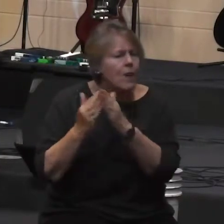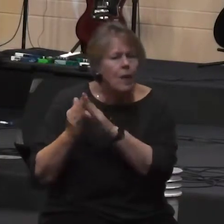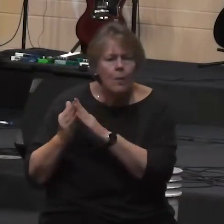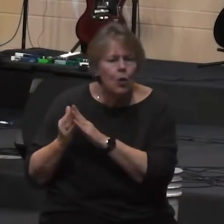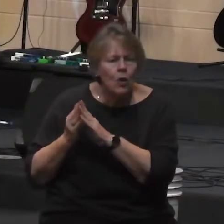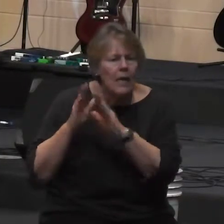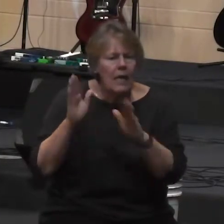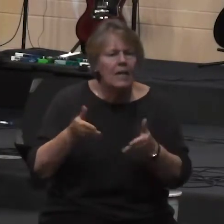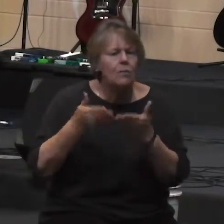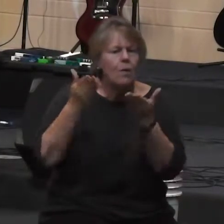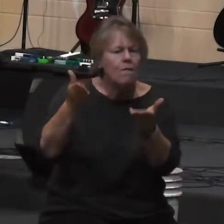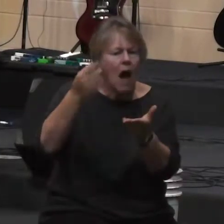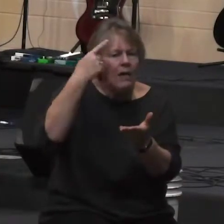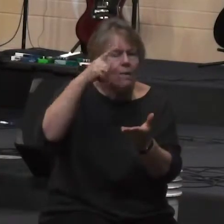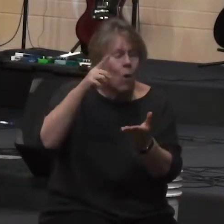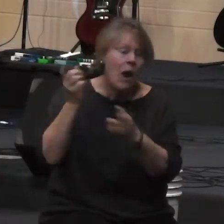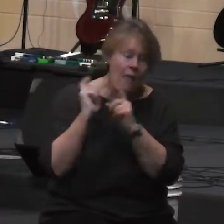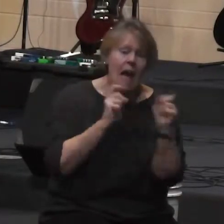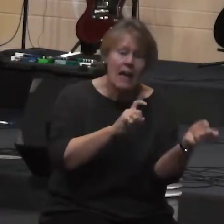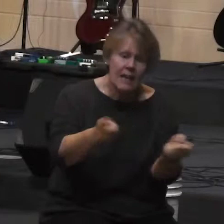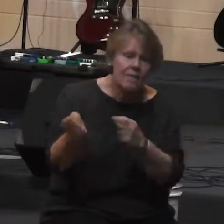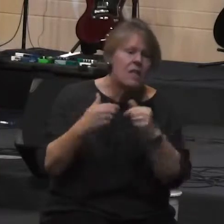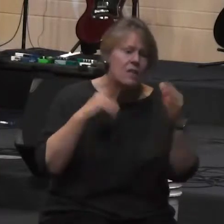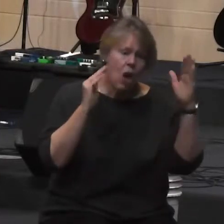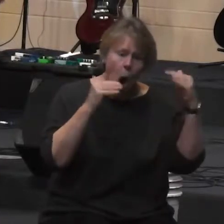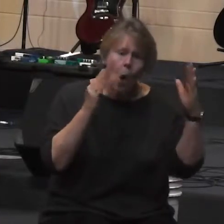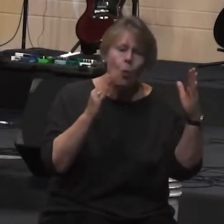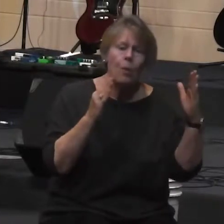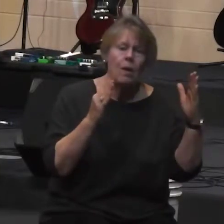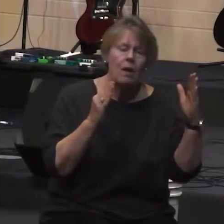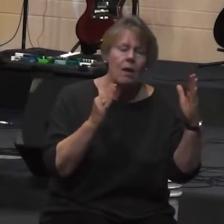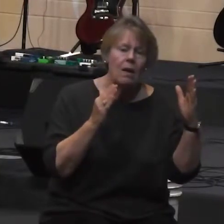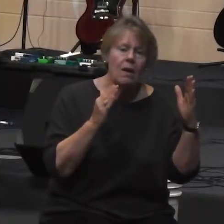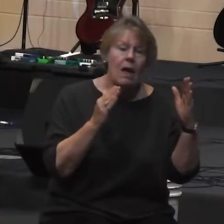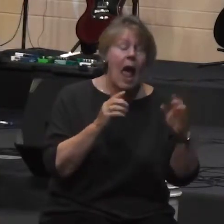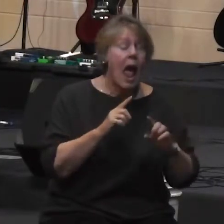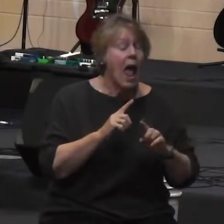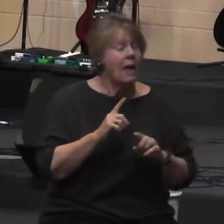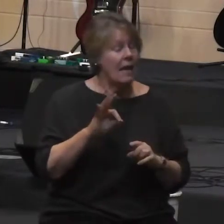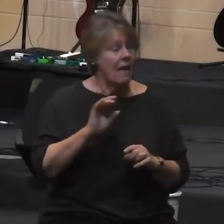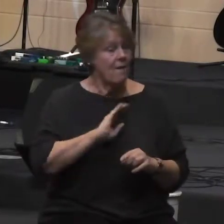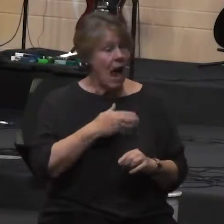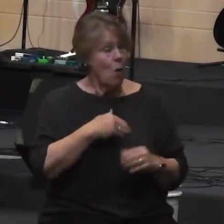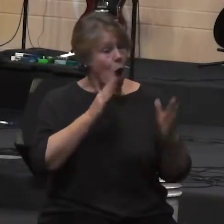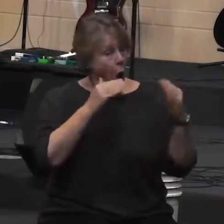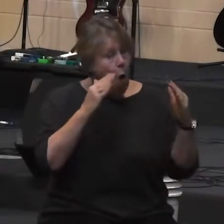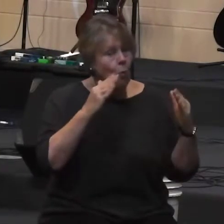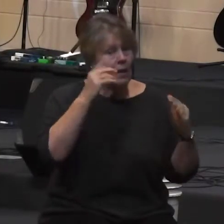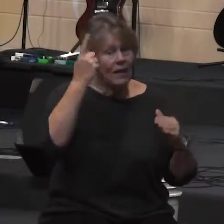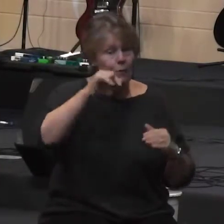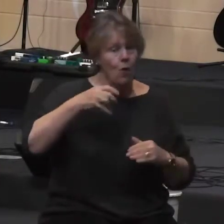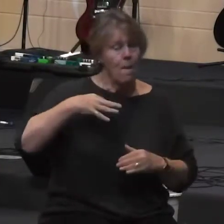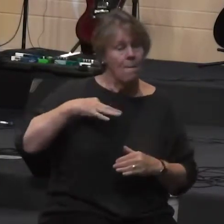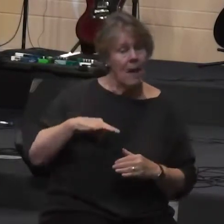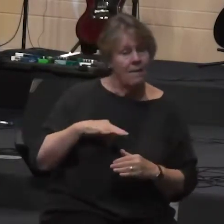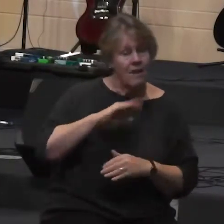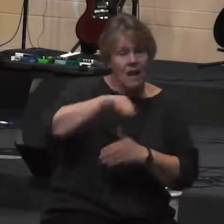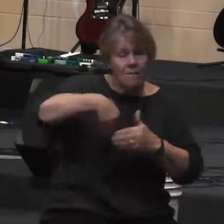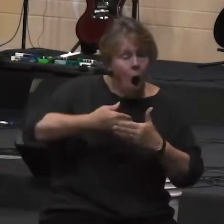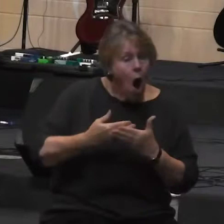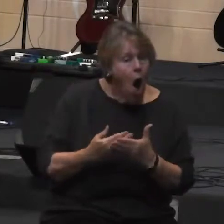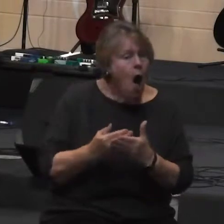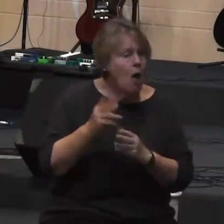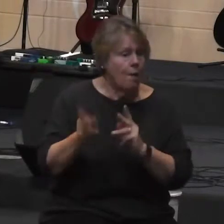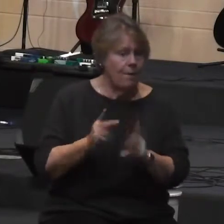and yet if our hope is for the good of all people then that perspective changes